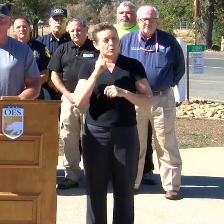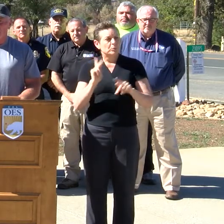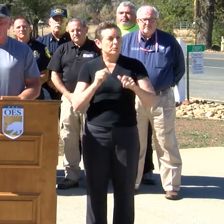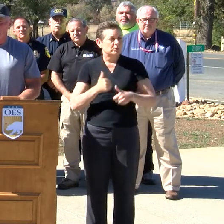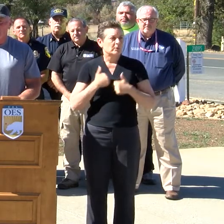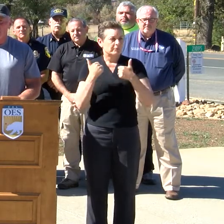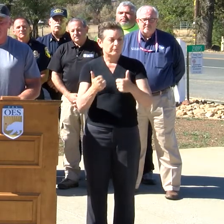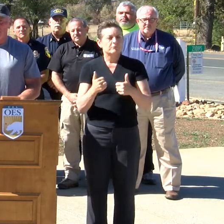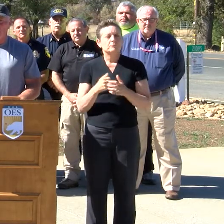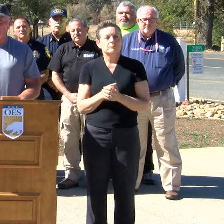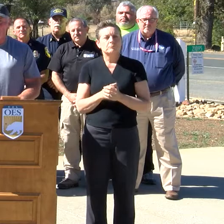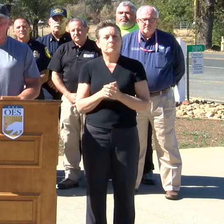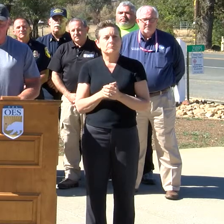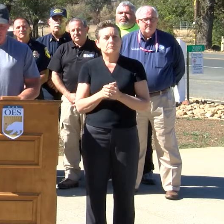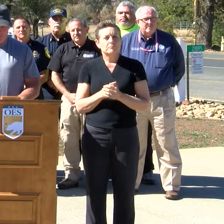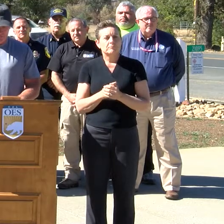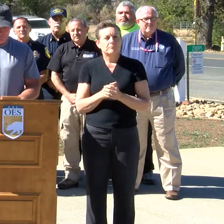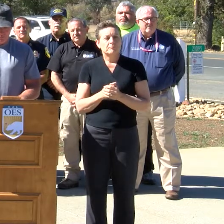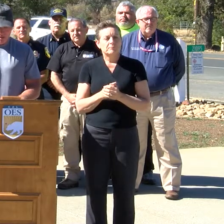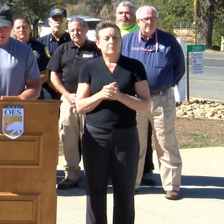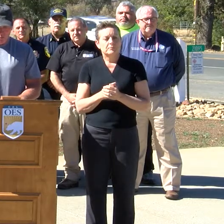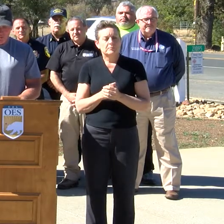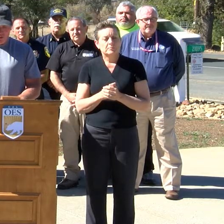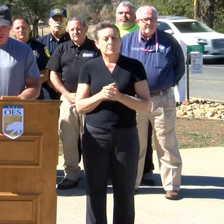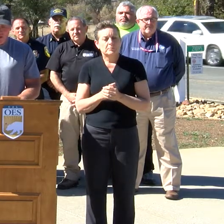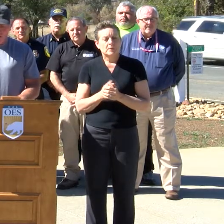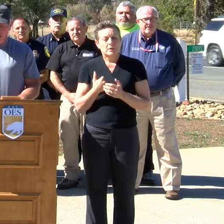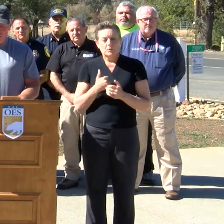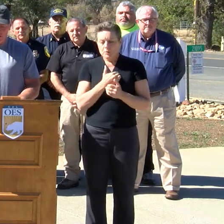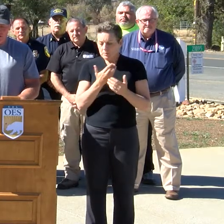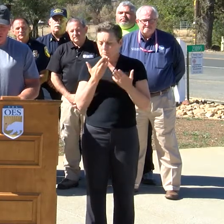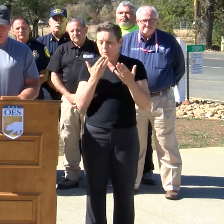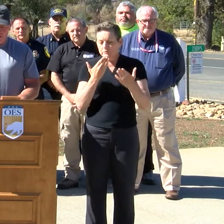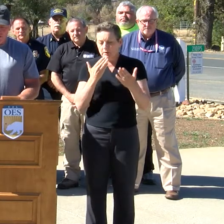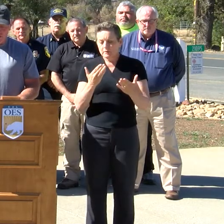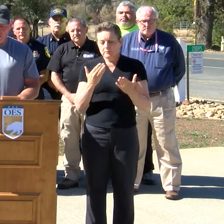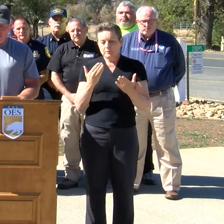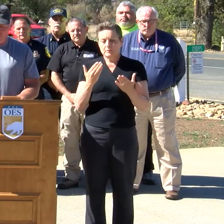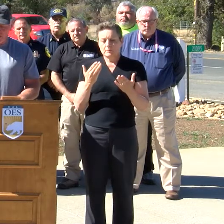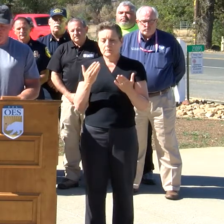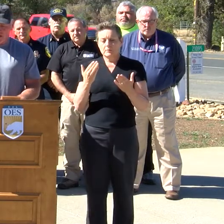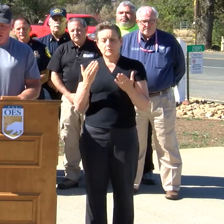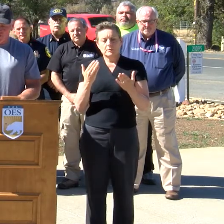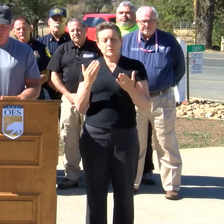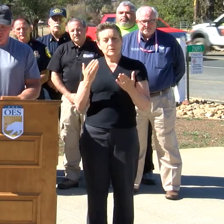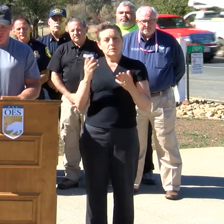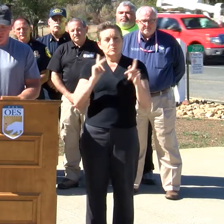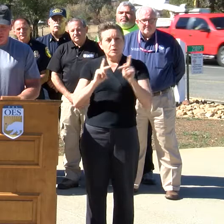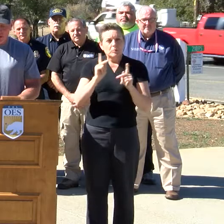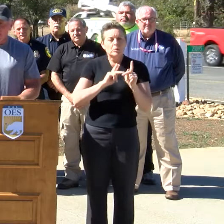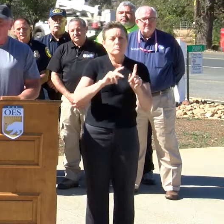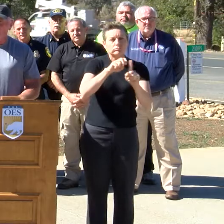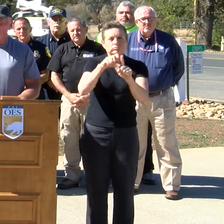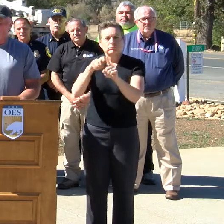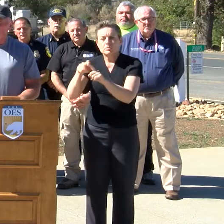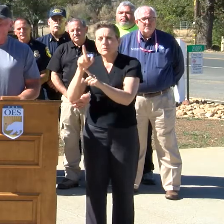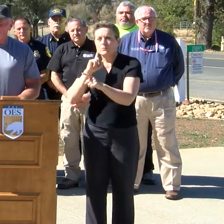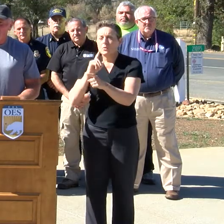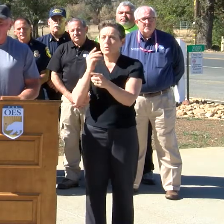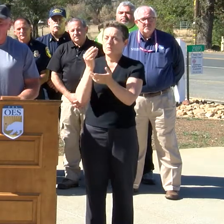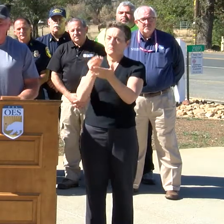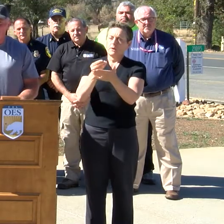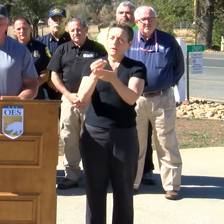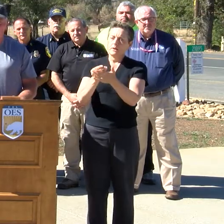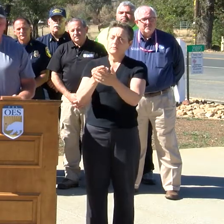adequate housing during this time of rebuild. We appreciate their efforts to secure these financial resources as we begin